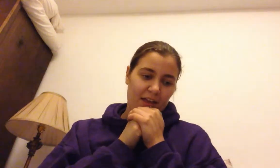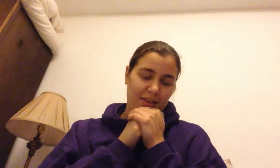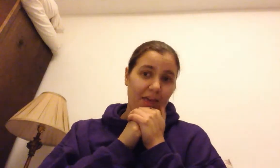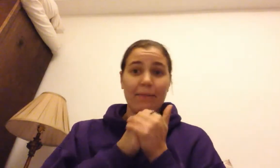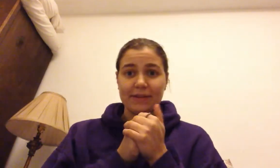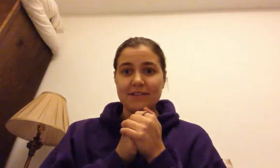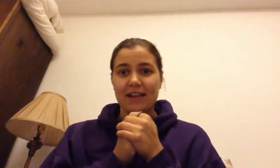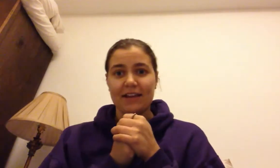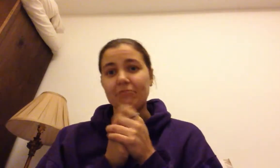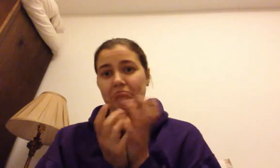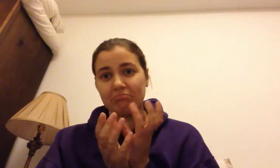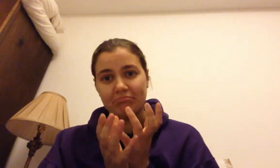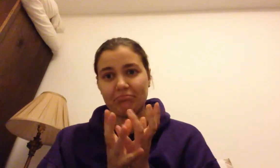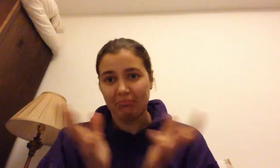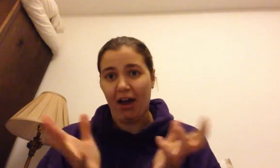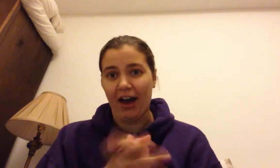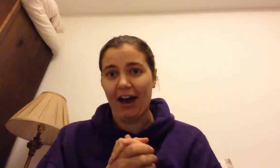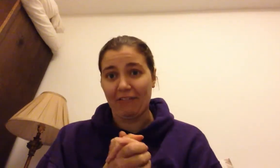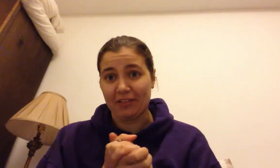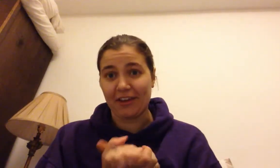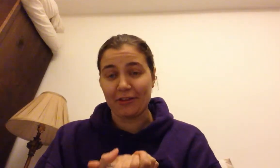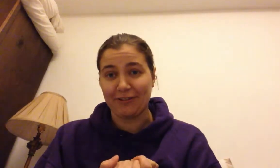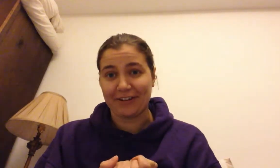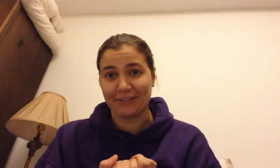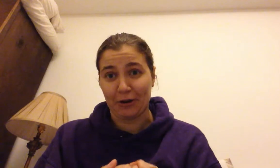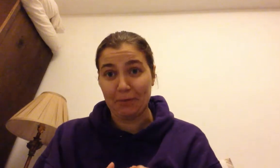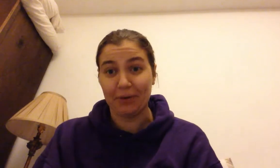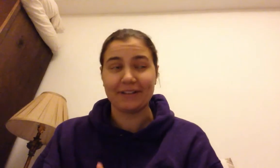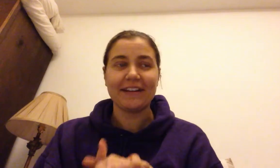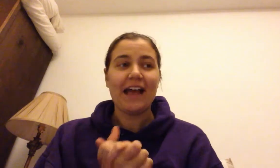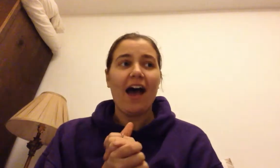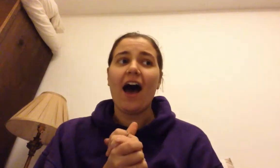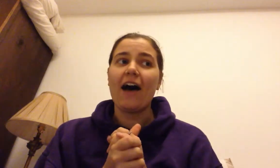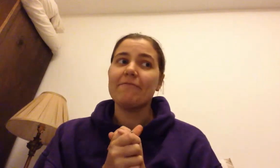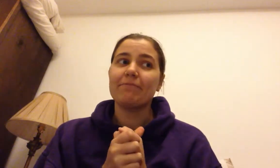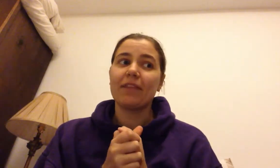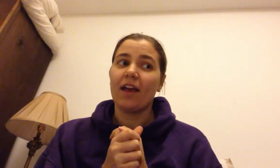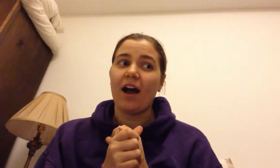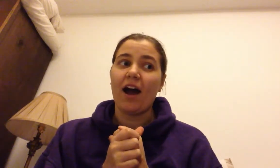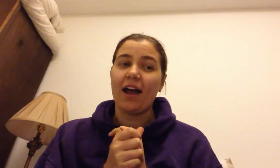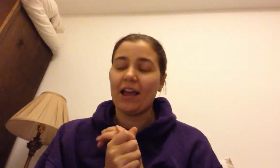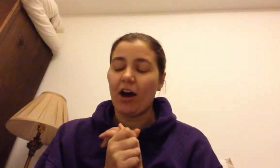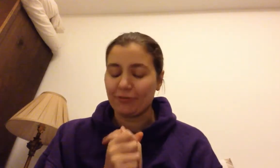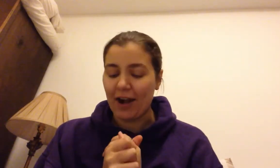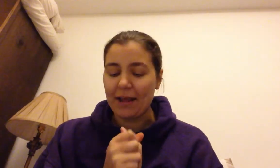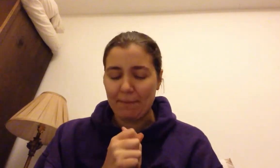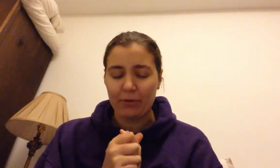that being said, obviously other factors are important. Um, I, on Friday met with some